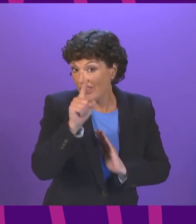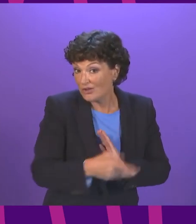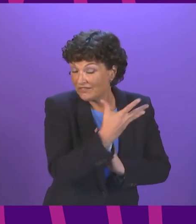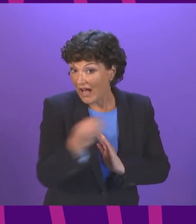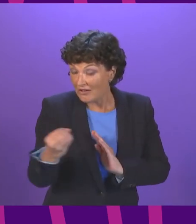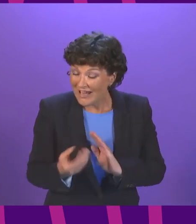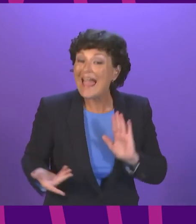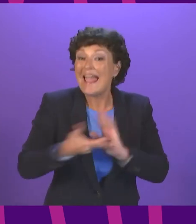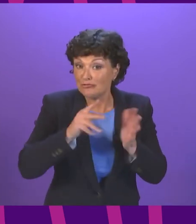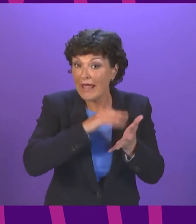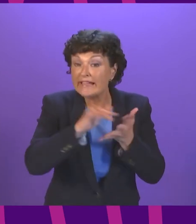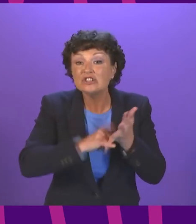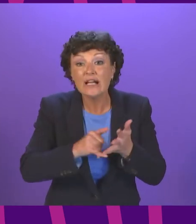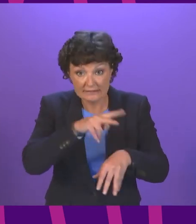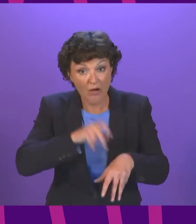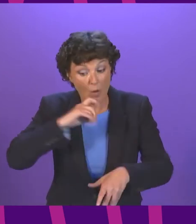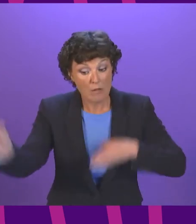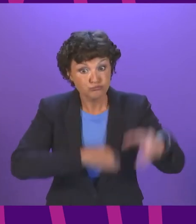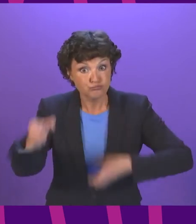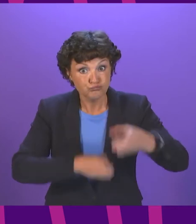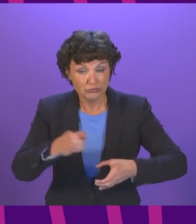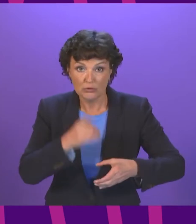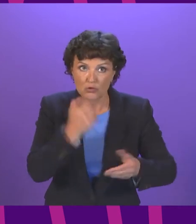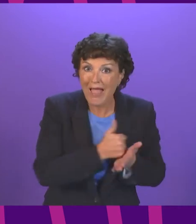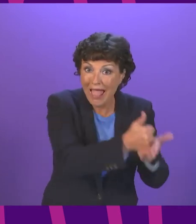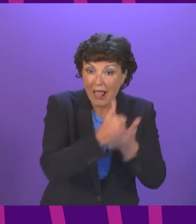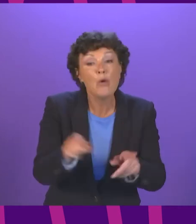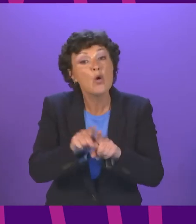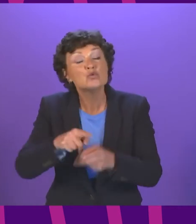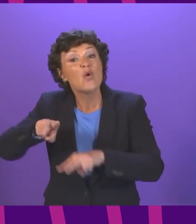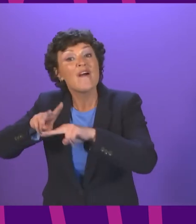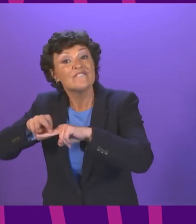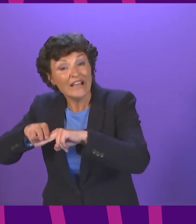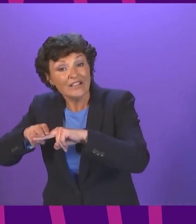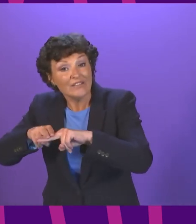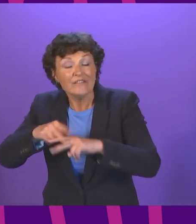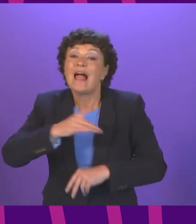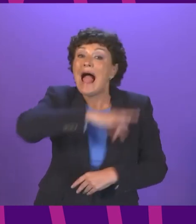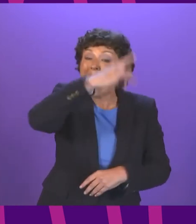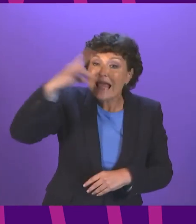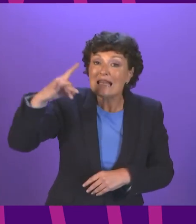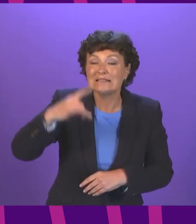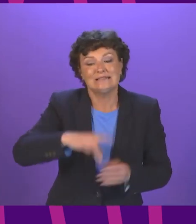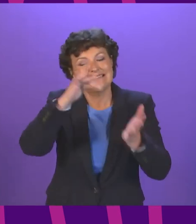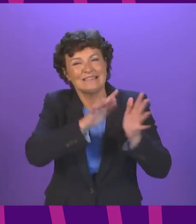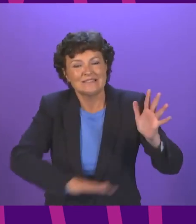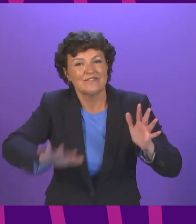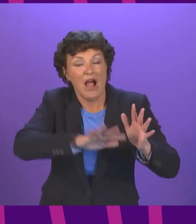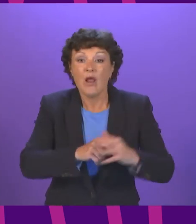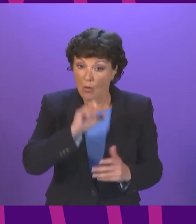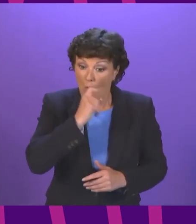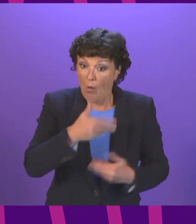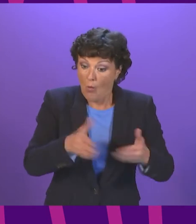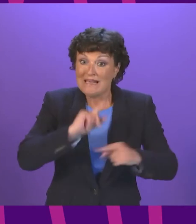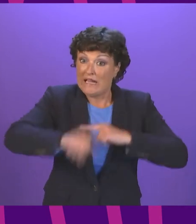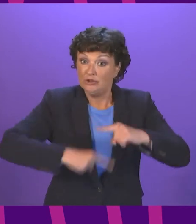recruited to support this network and centres in Fife, Forth Valley and Highland will open next year. I can also confirm, presiding officer, that